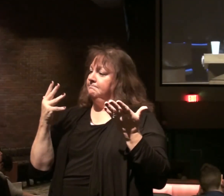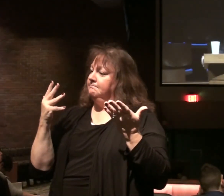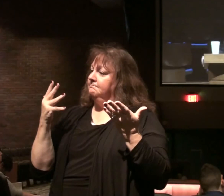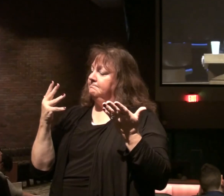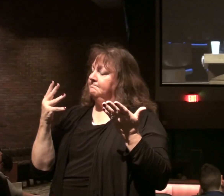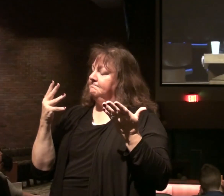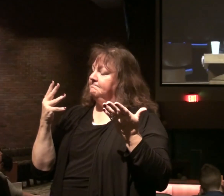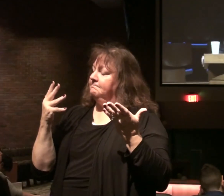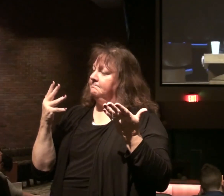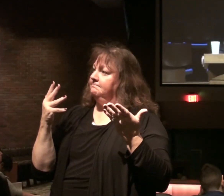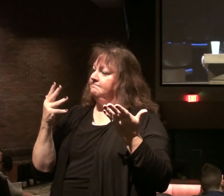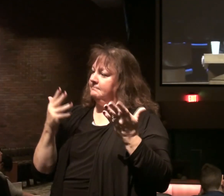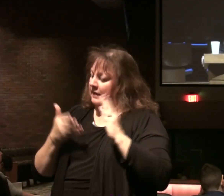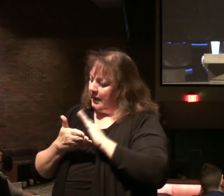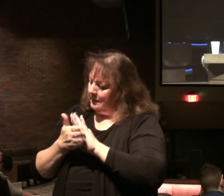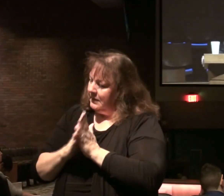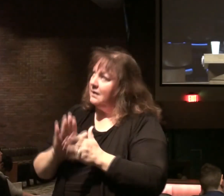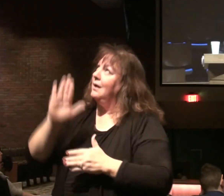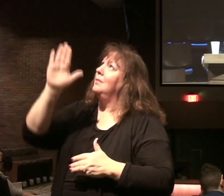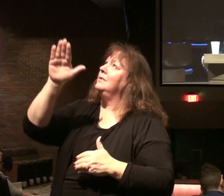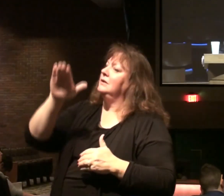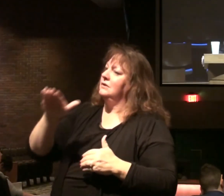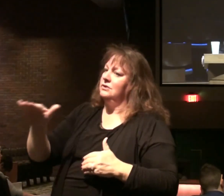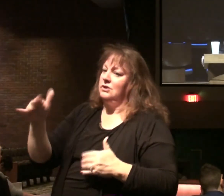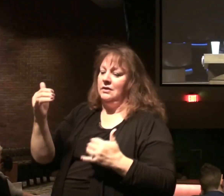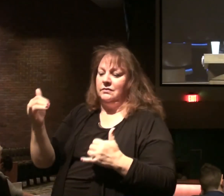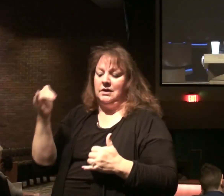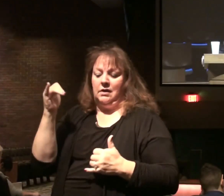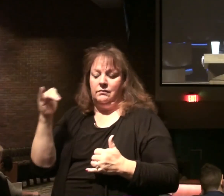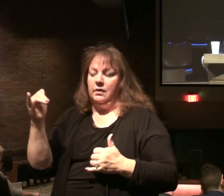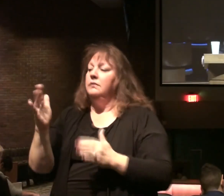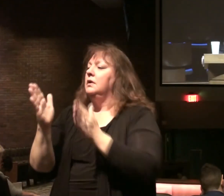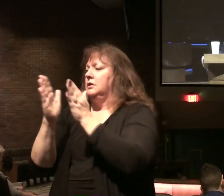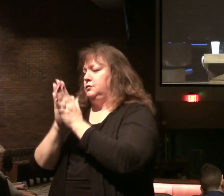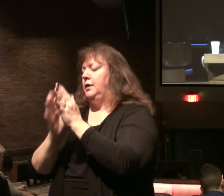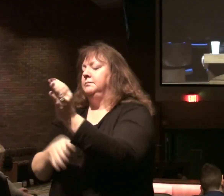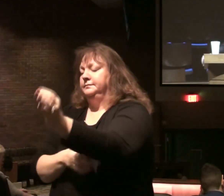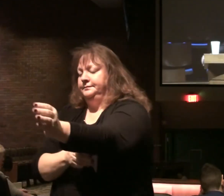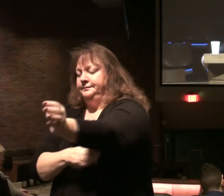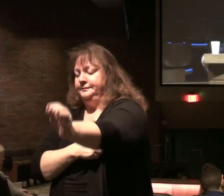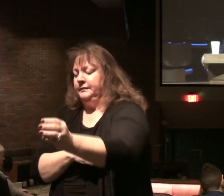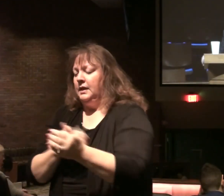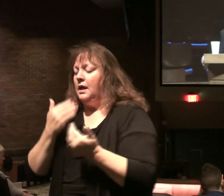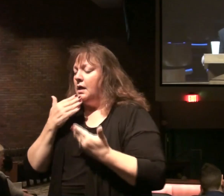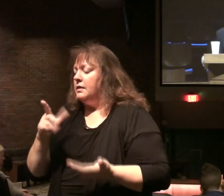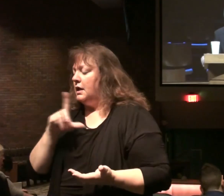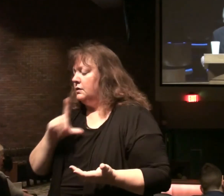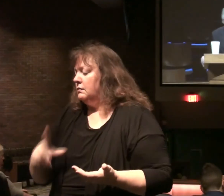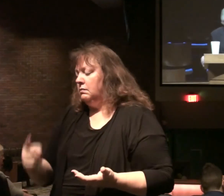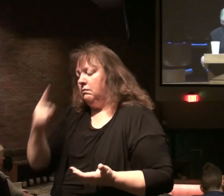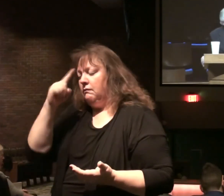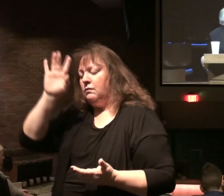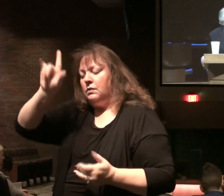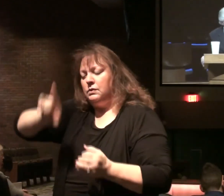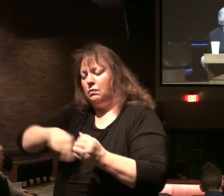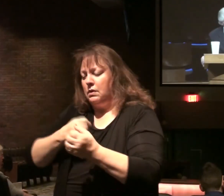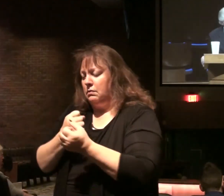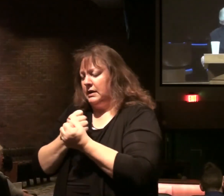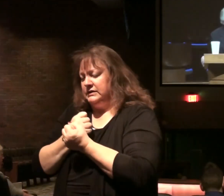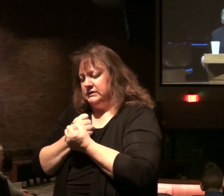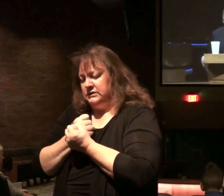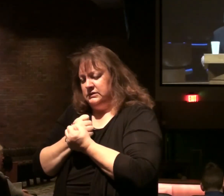You become a child of God's time. Let's pray again. Thank you Lord for your grace.